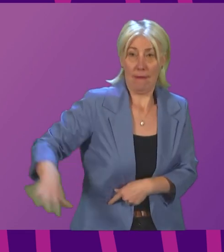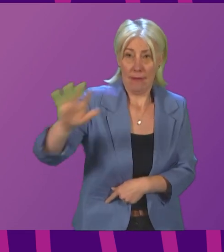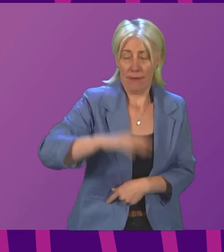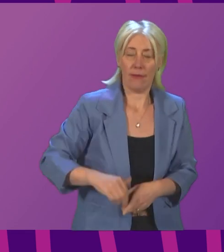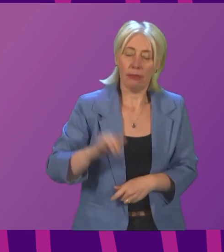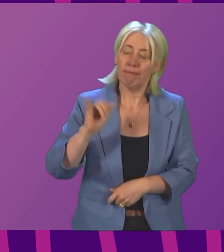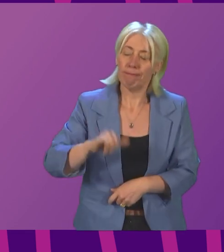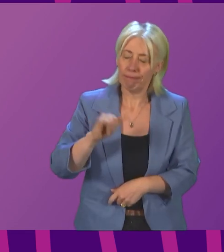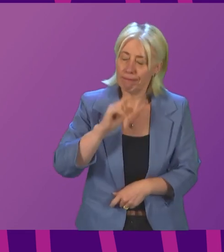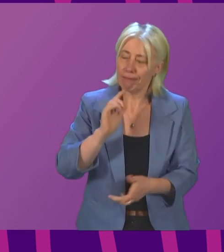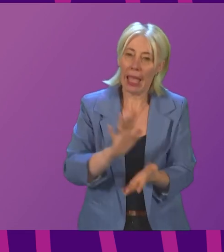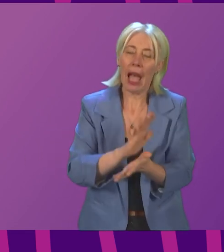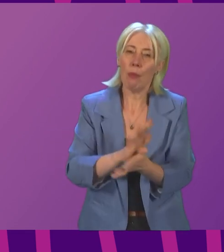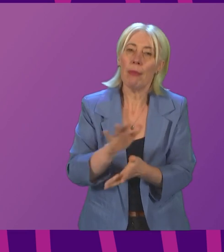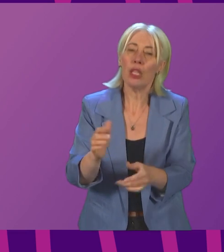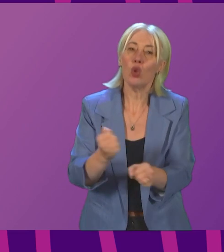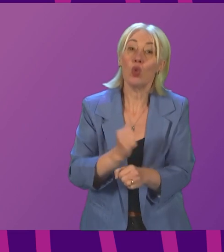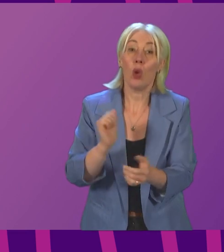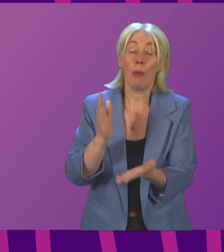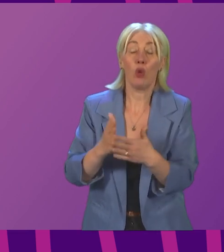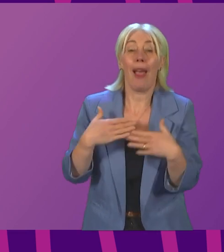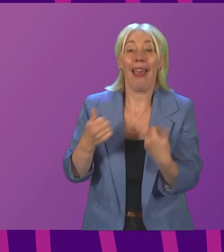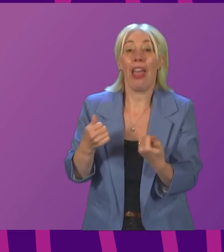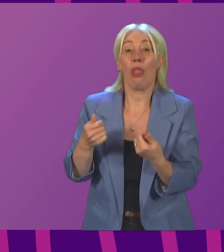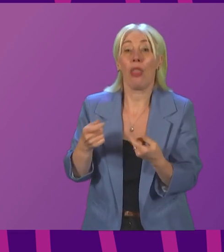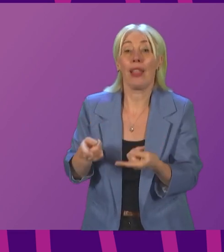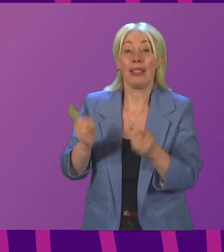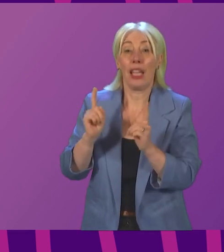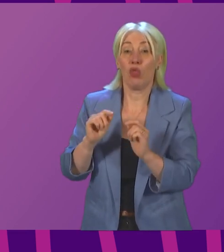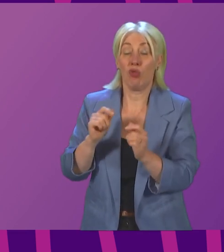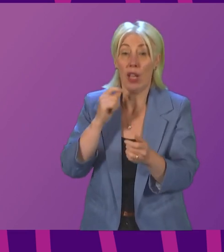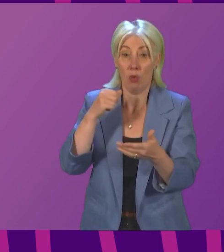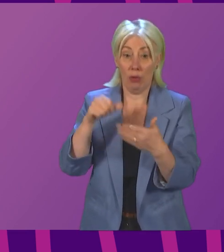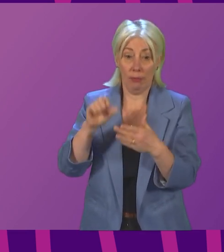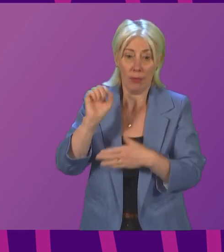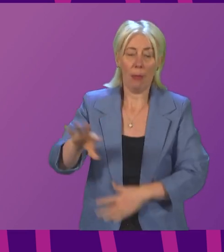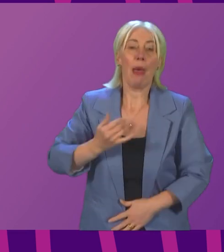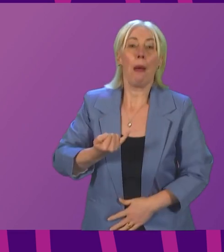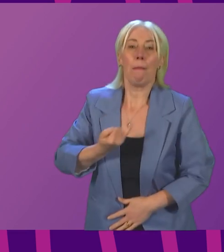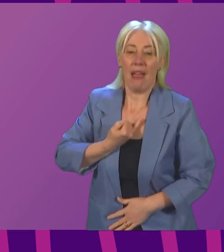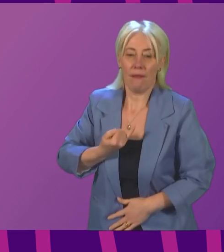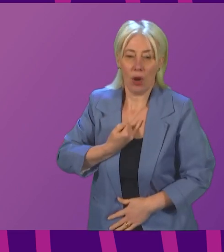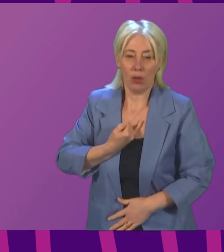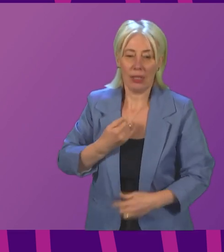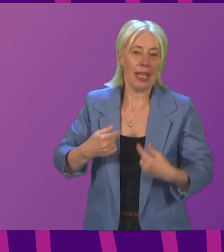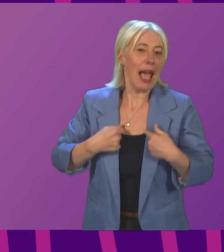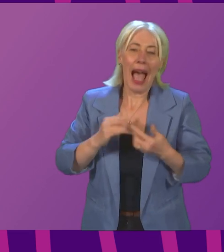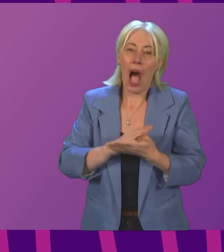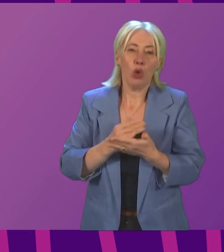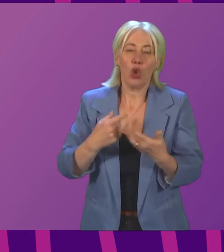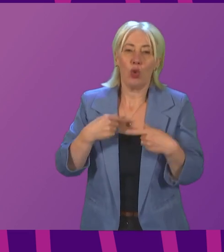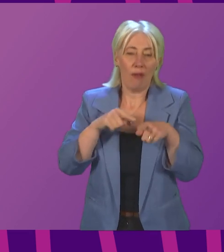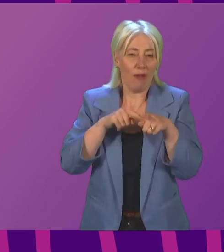I will ensure that the Health Secretary writes to the member that this is entirely my fault, but I was not sure I was following all of the particular